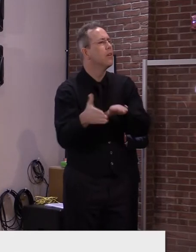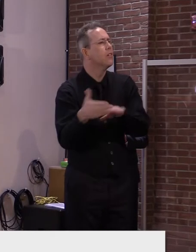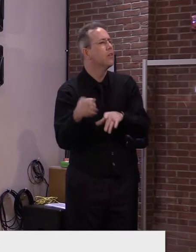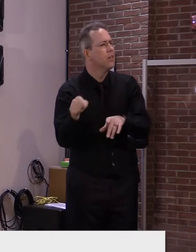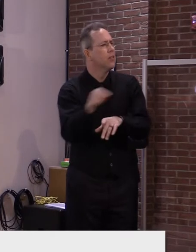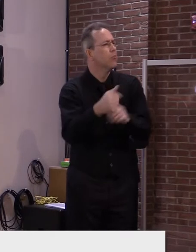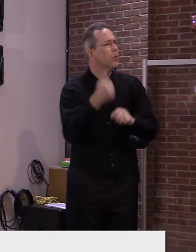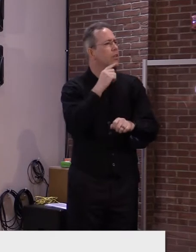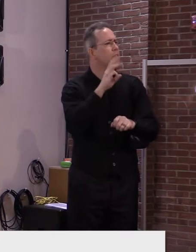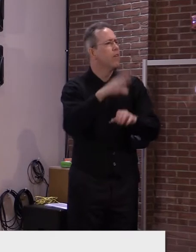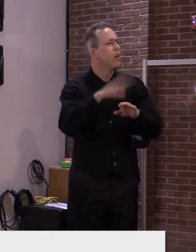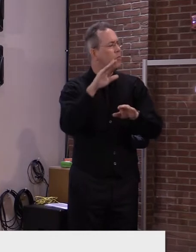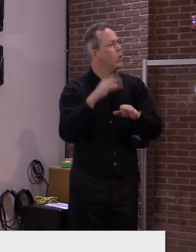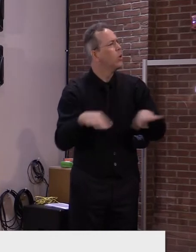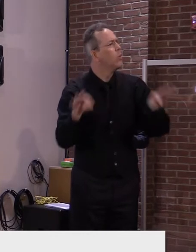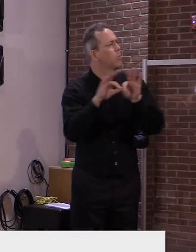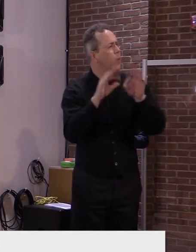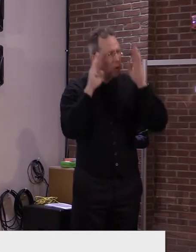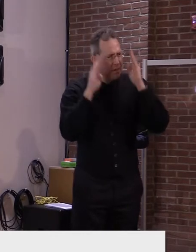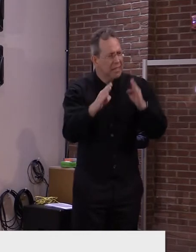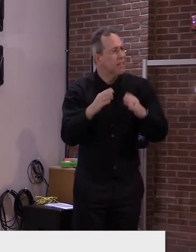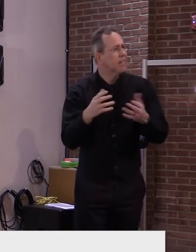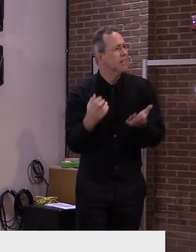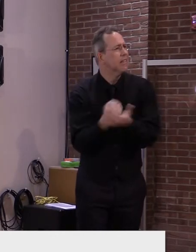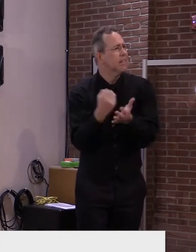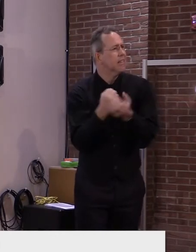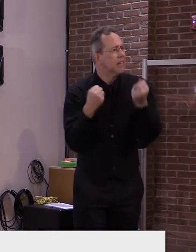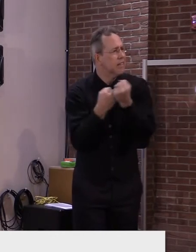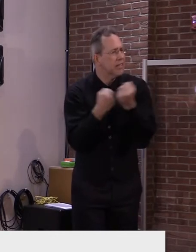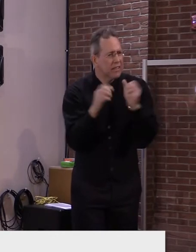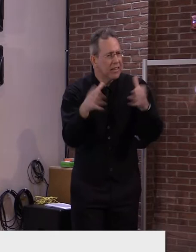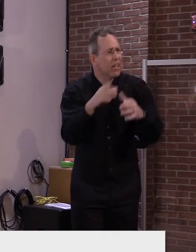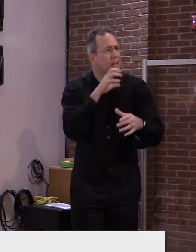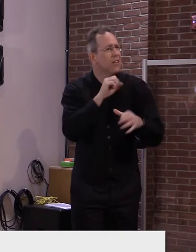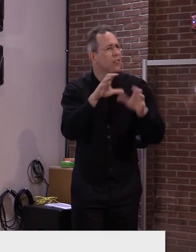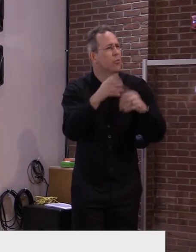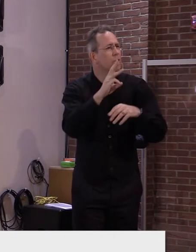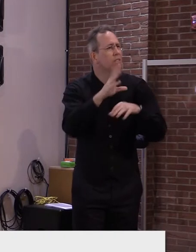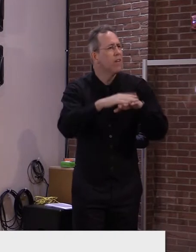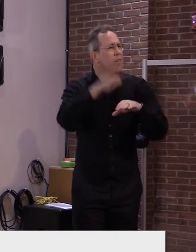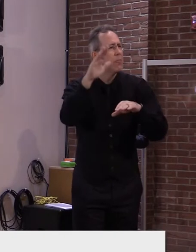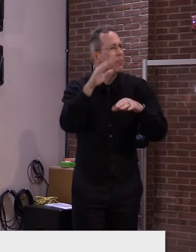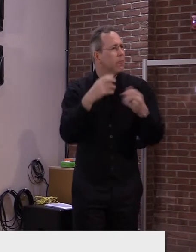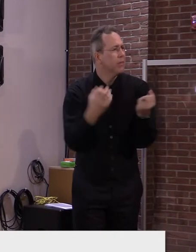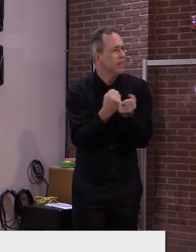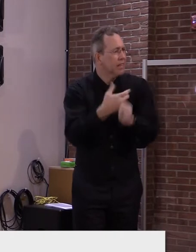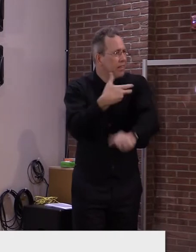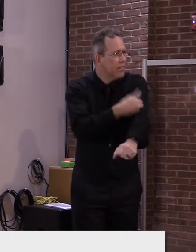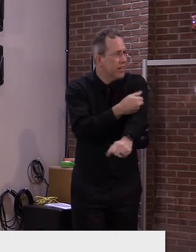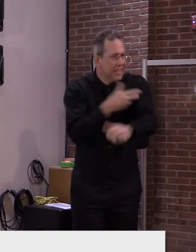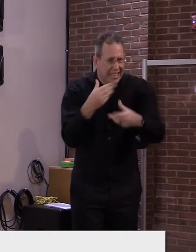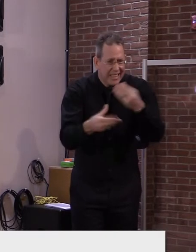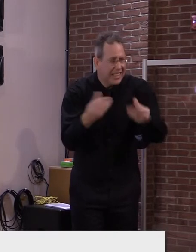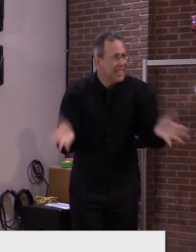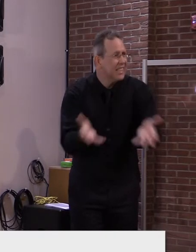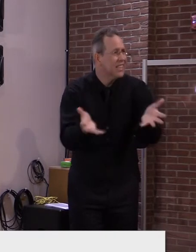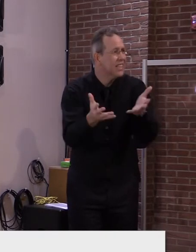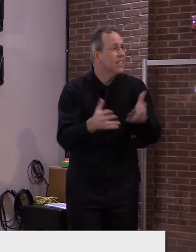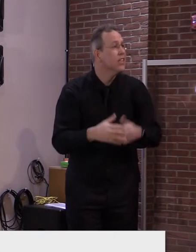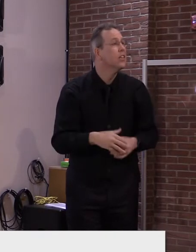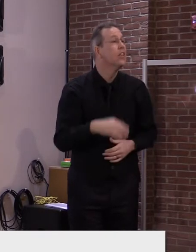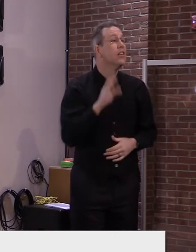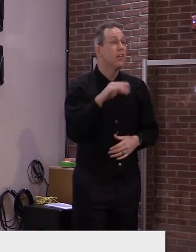puts them at risk and slows down our exit strategy because after the oldest Vermonters and those with certain conditions are